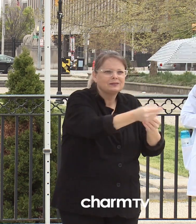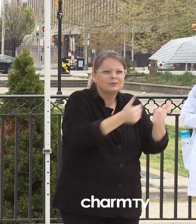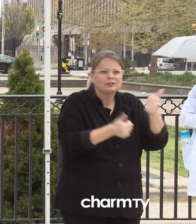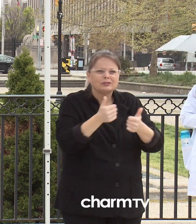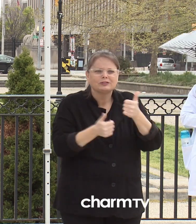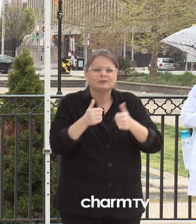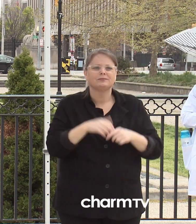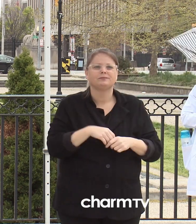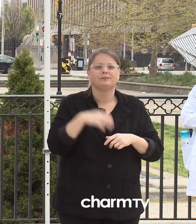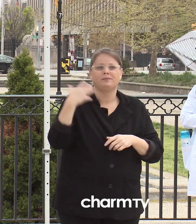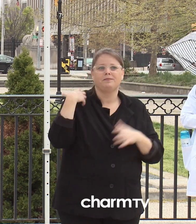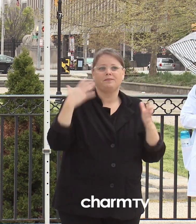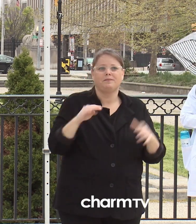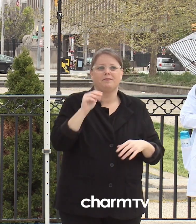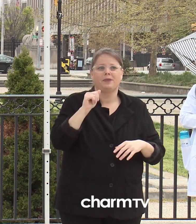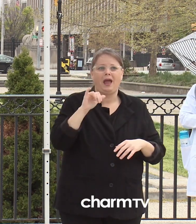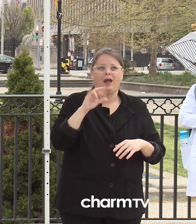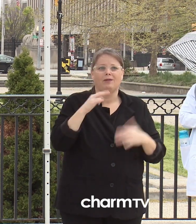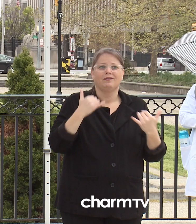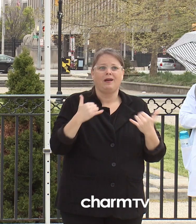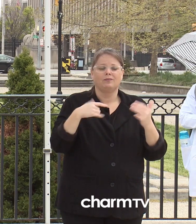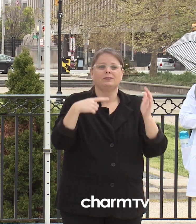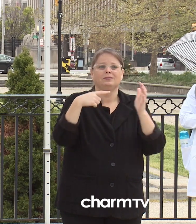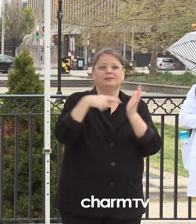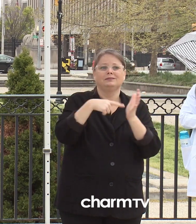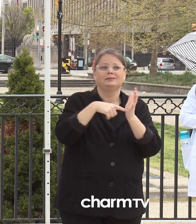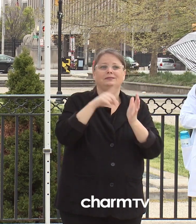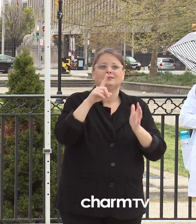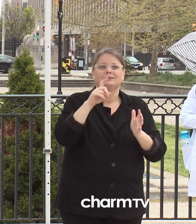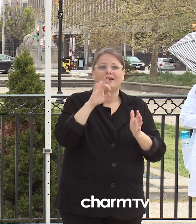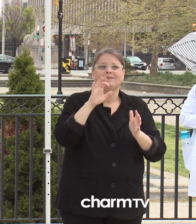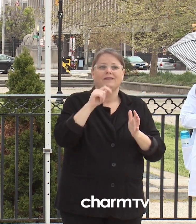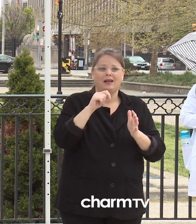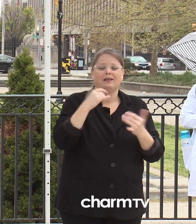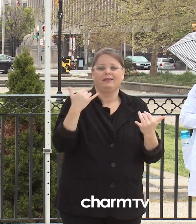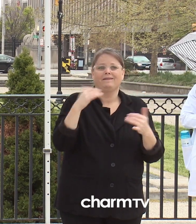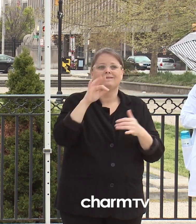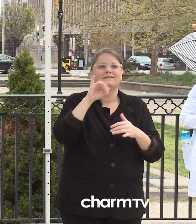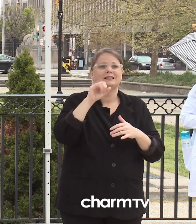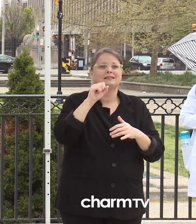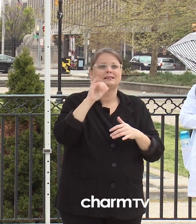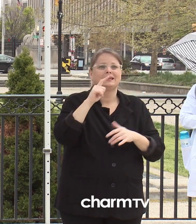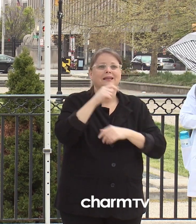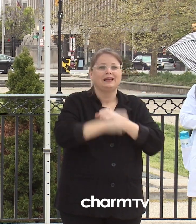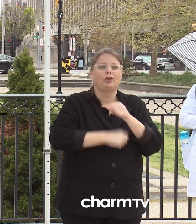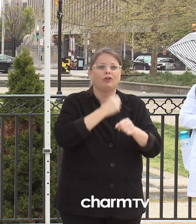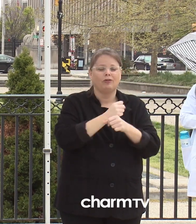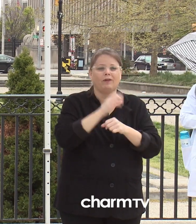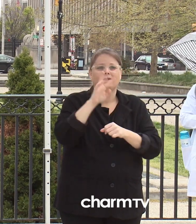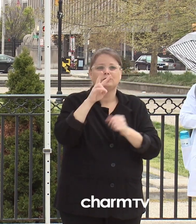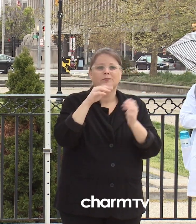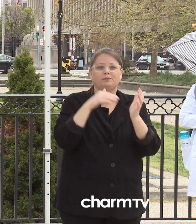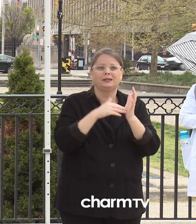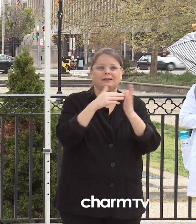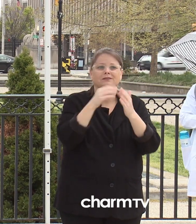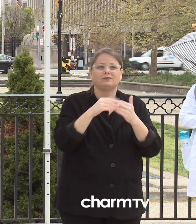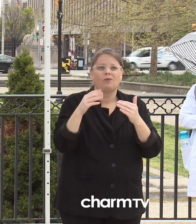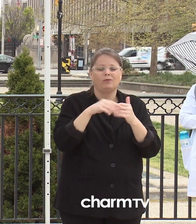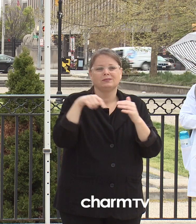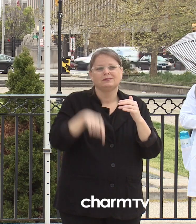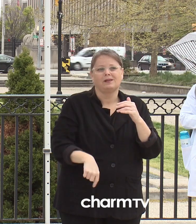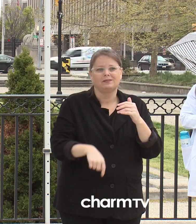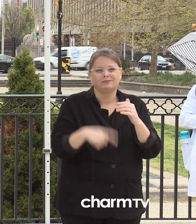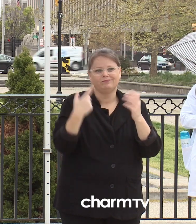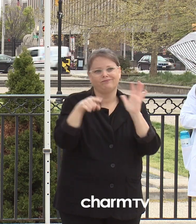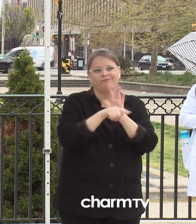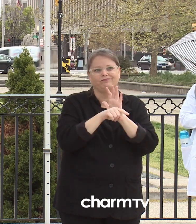deficit for the current fiscal year, approximately $42 million. As it relates to fiscal 21, we've had to write down